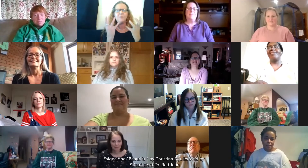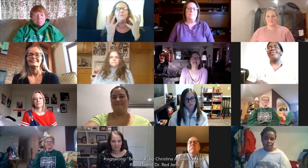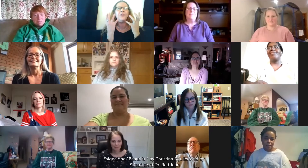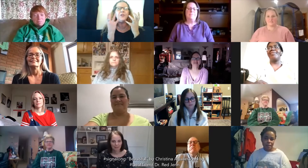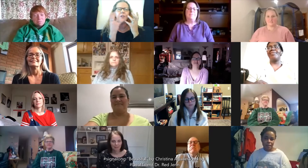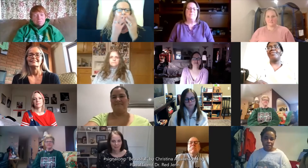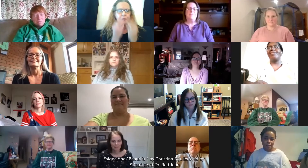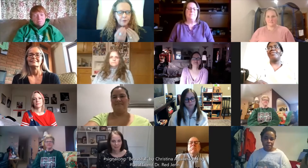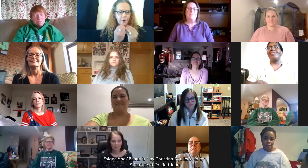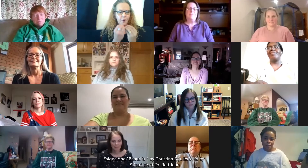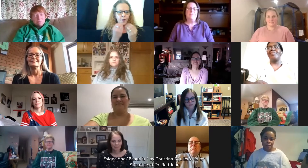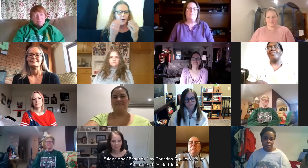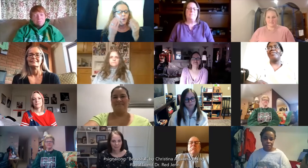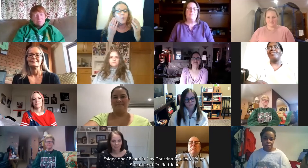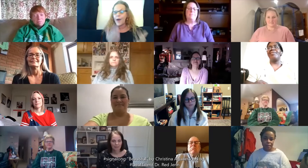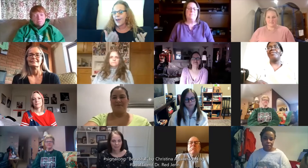beautiful way